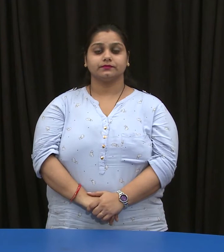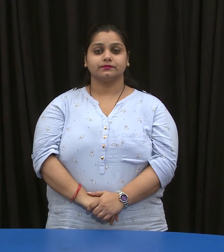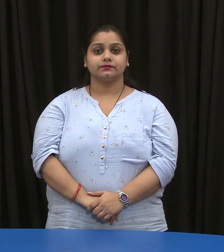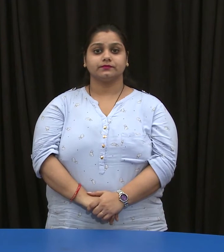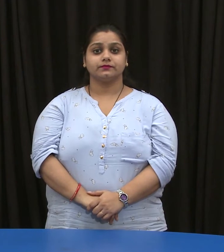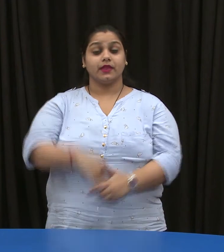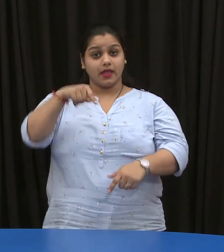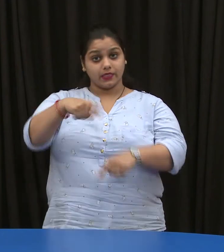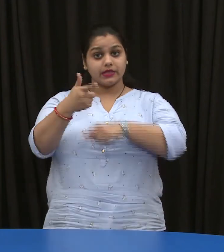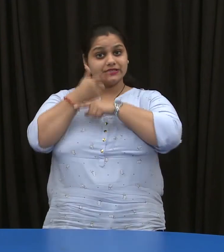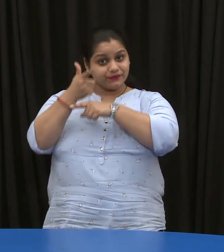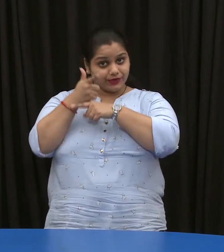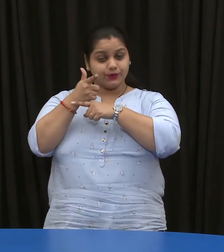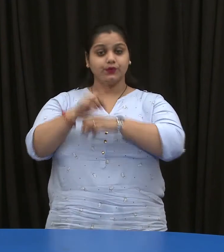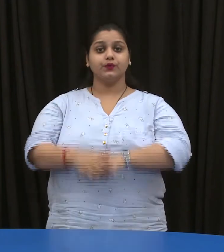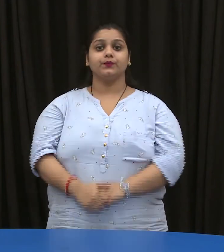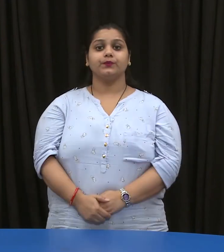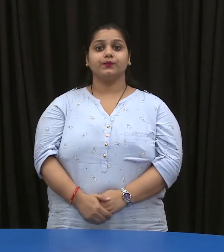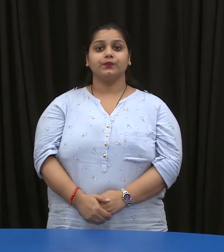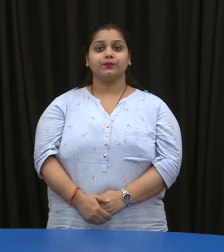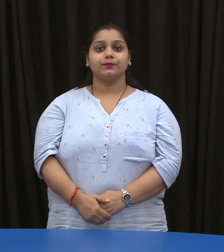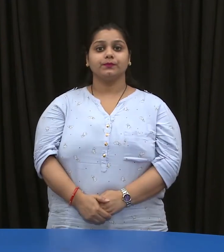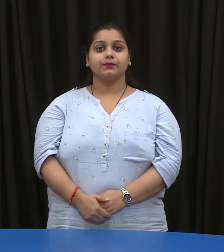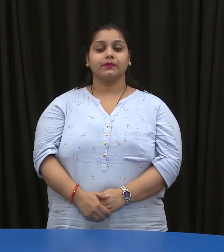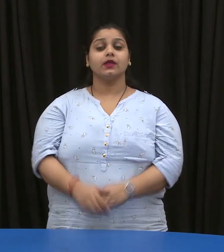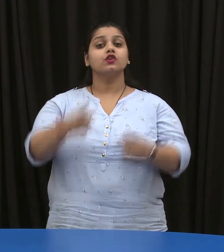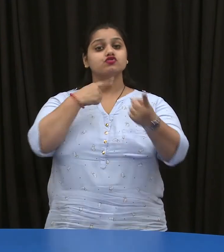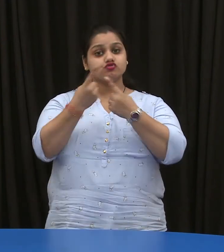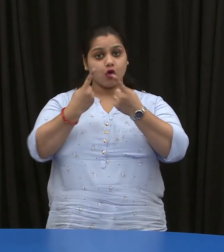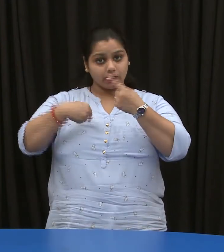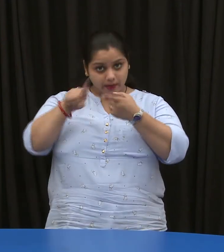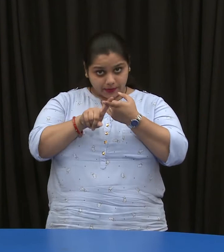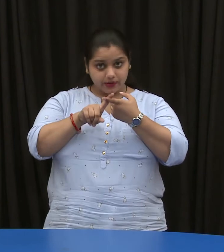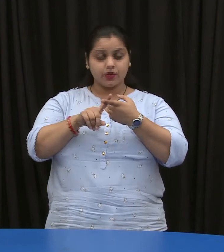In this video, we talked about operating system,